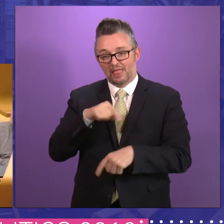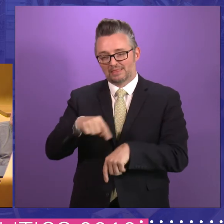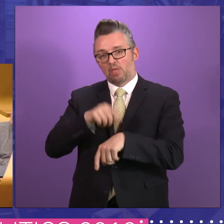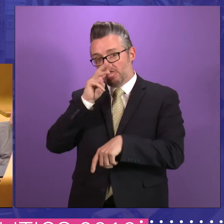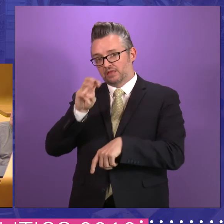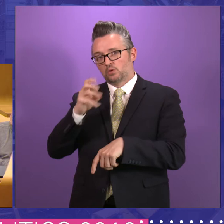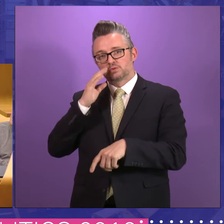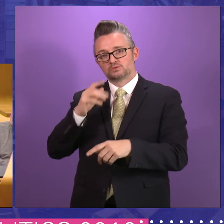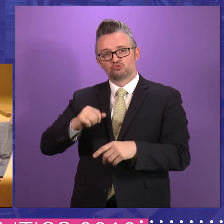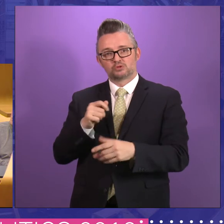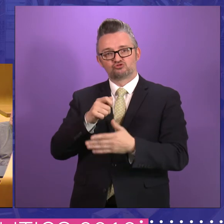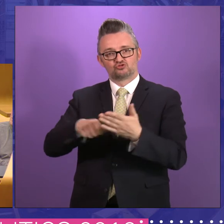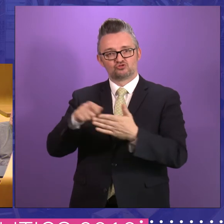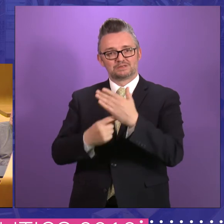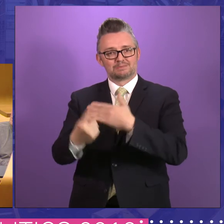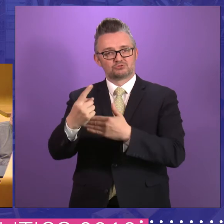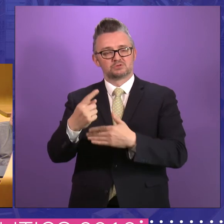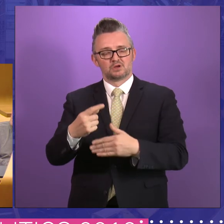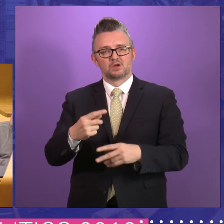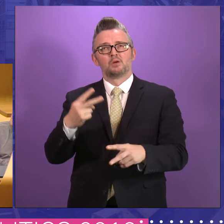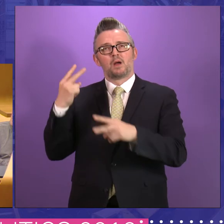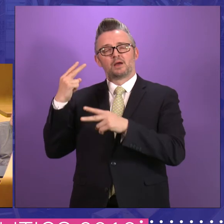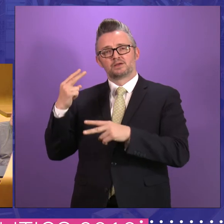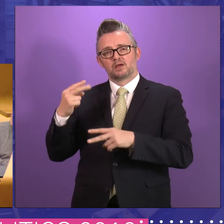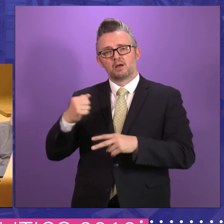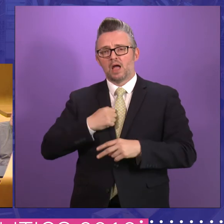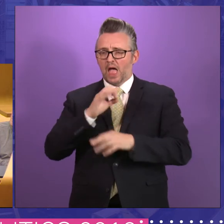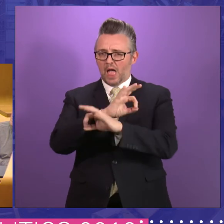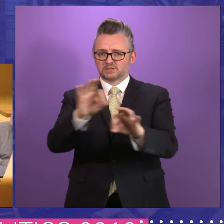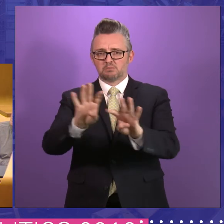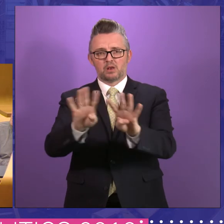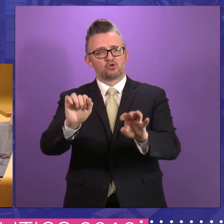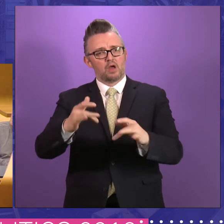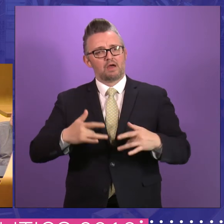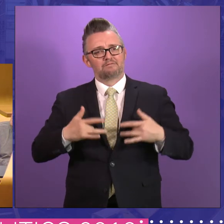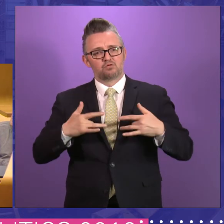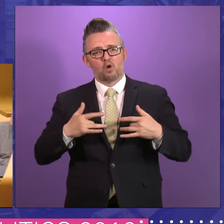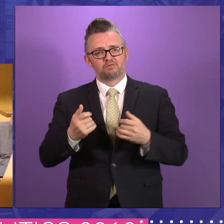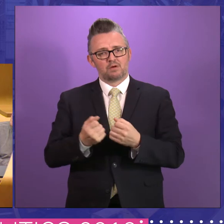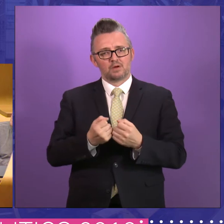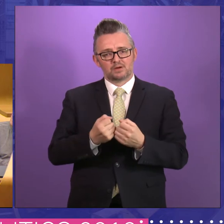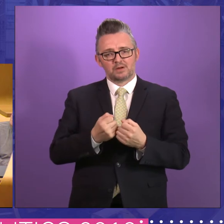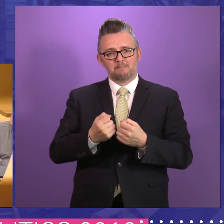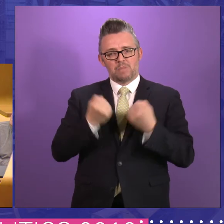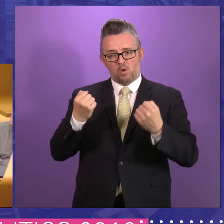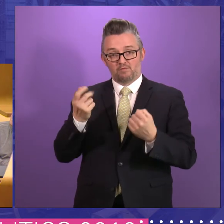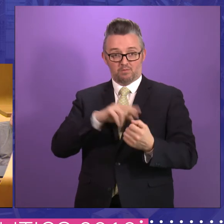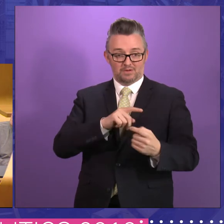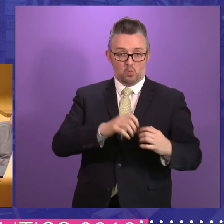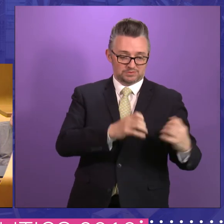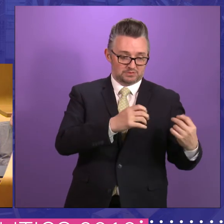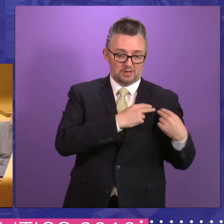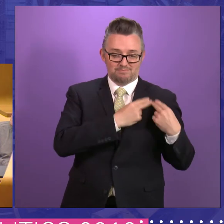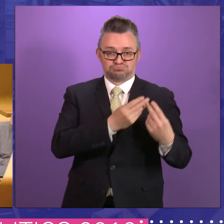Um, but I was wondering actually what your thoughts were on devolvement and the reflection on then and now and the youth